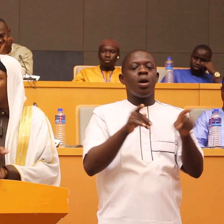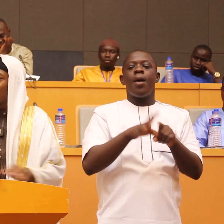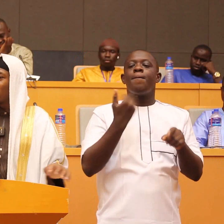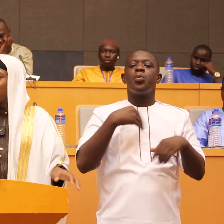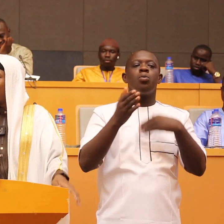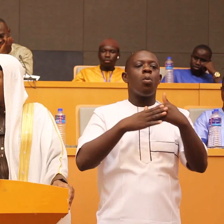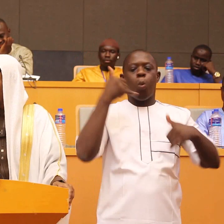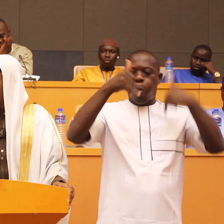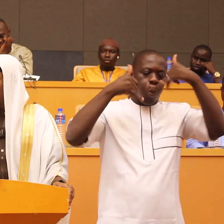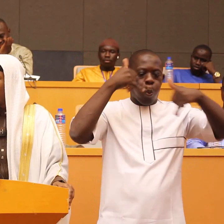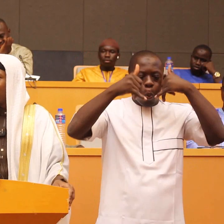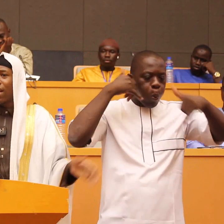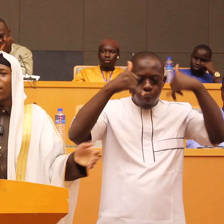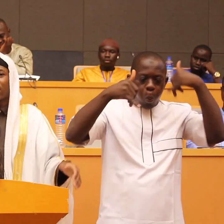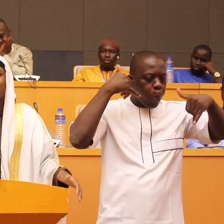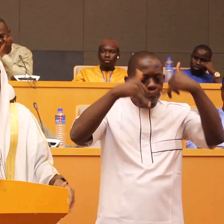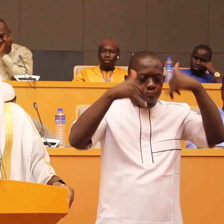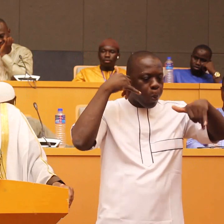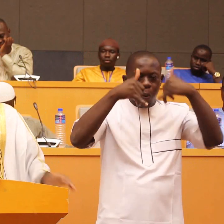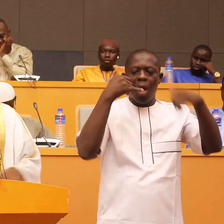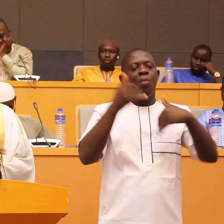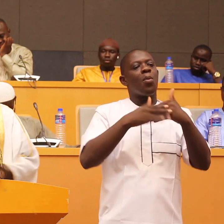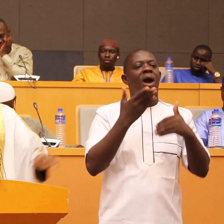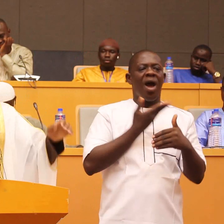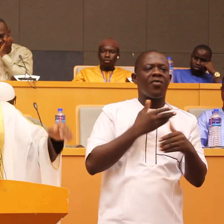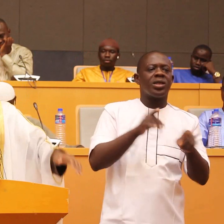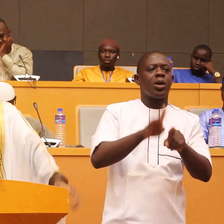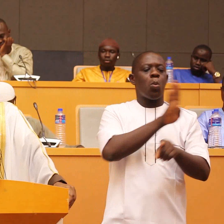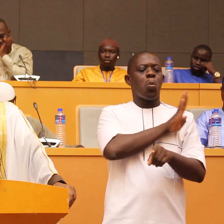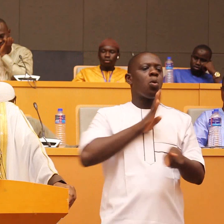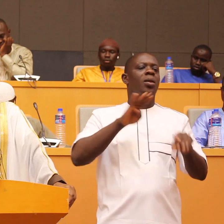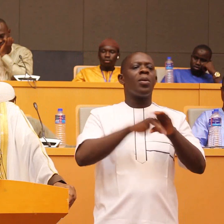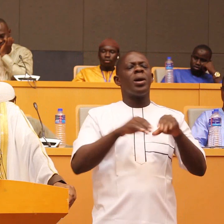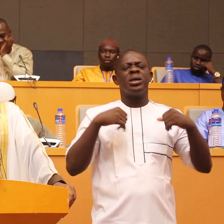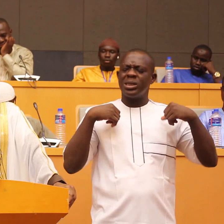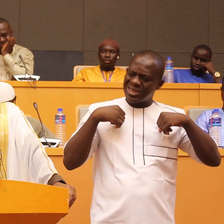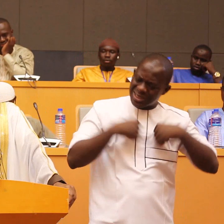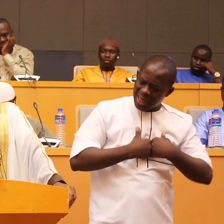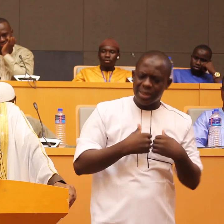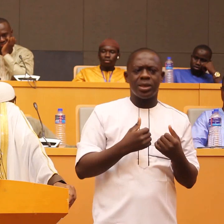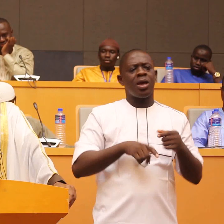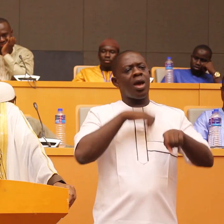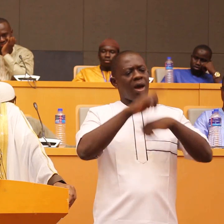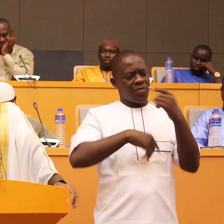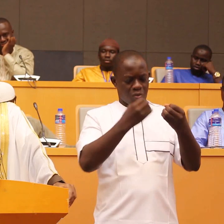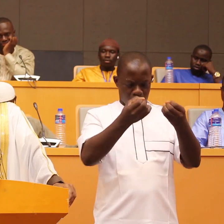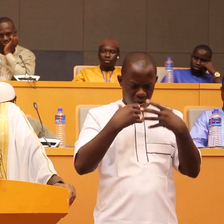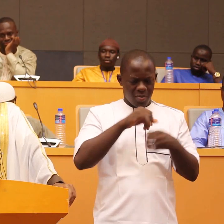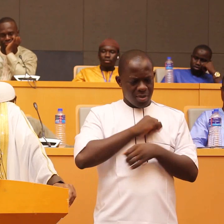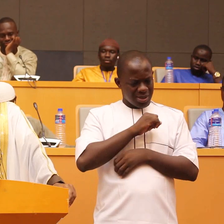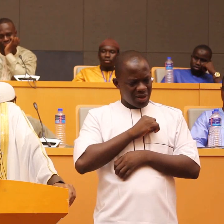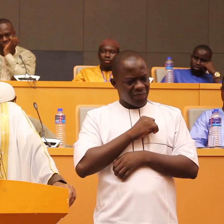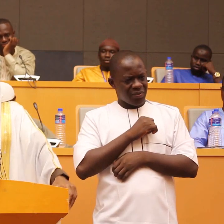everyone's phone was busy the executive members were even exhausted i said to myself subhanallah